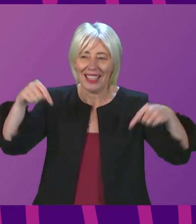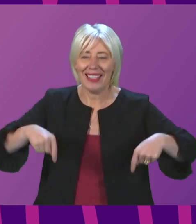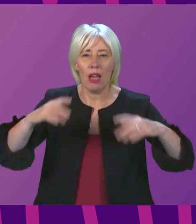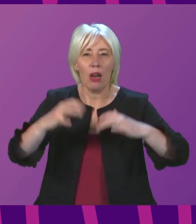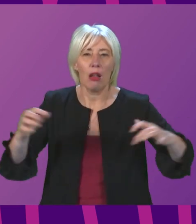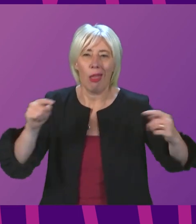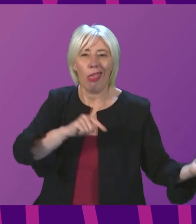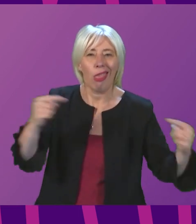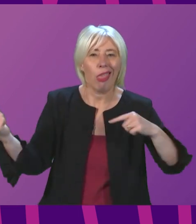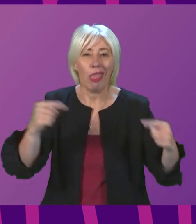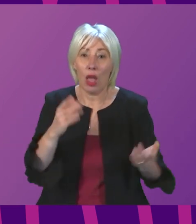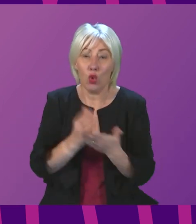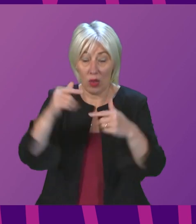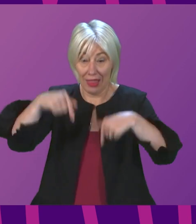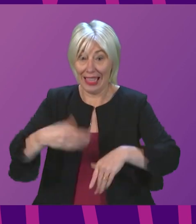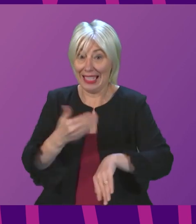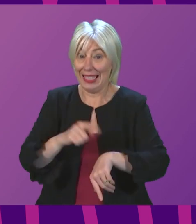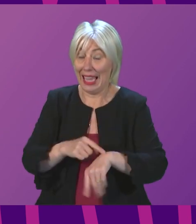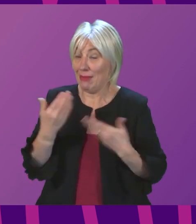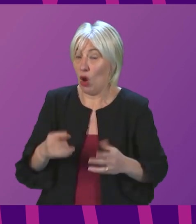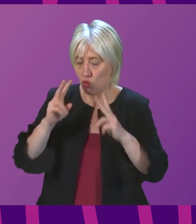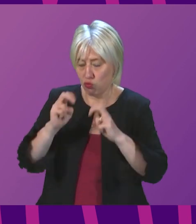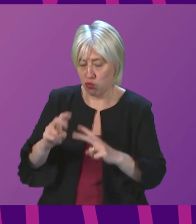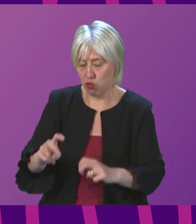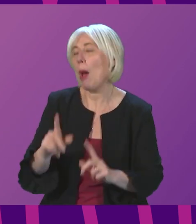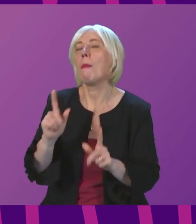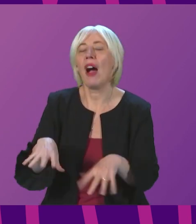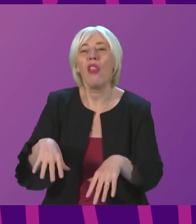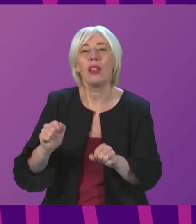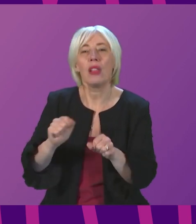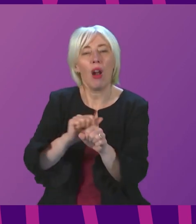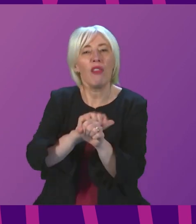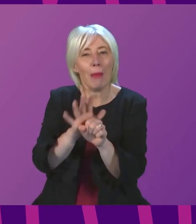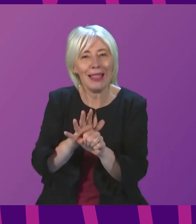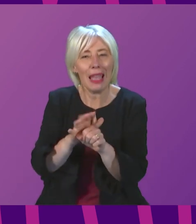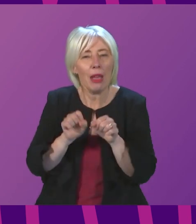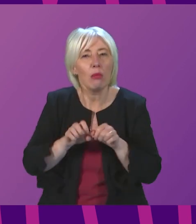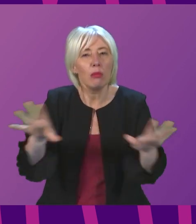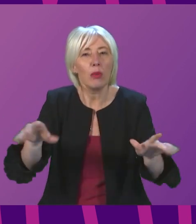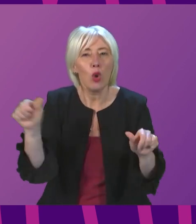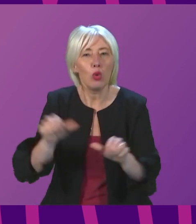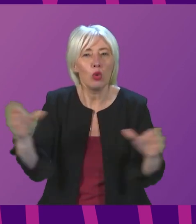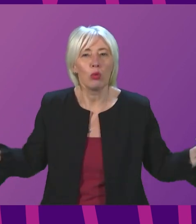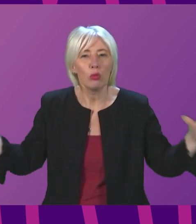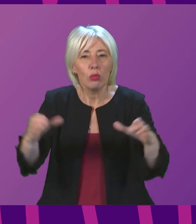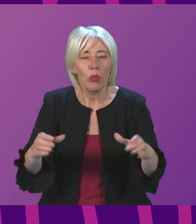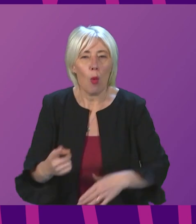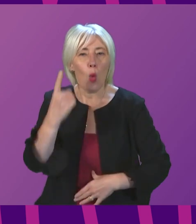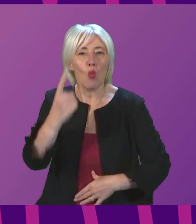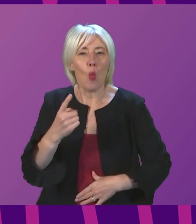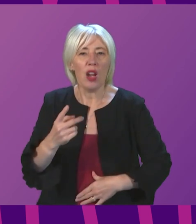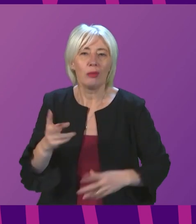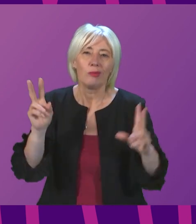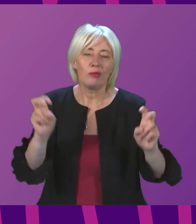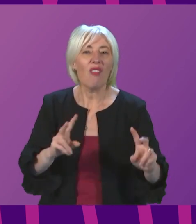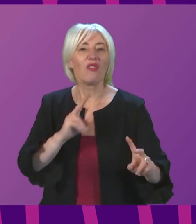this session is about scrutiny. But I hope, as we did at the start of the pandemic, we can also come together to communicate with one voice to the public. It